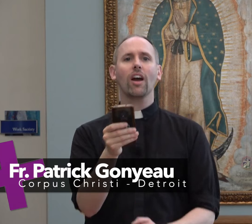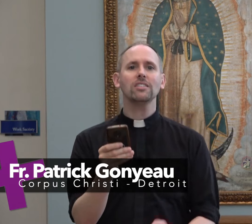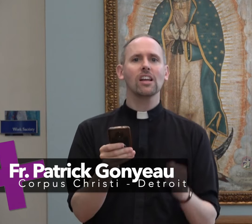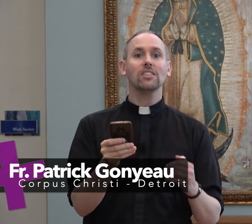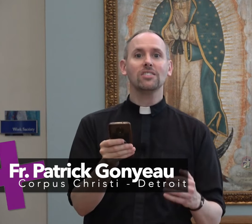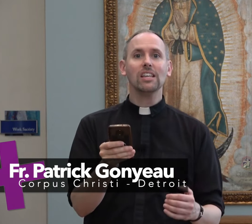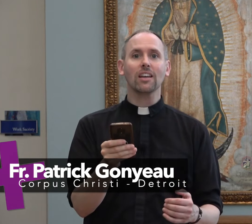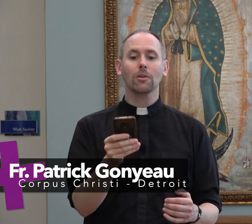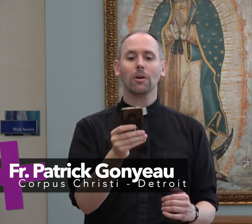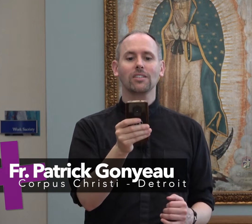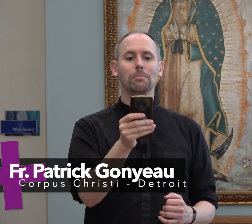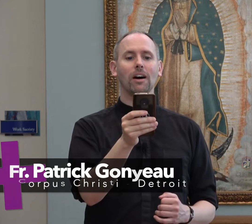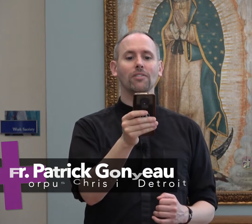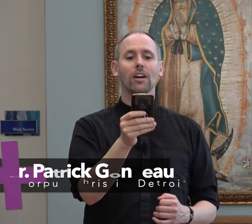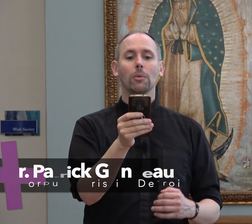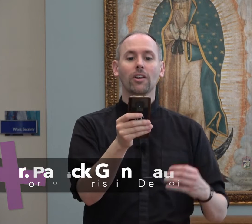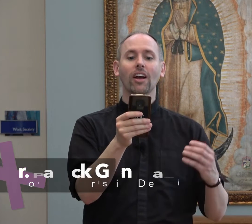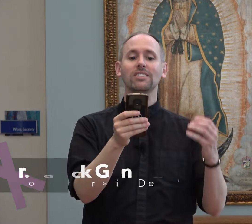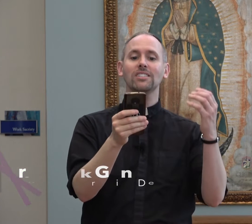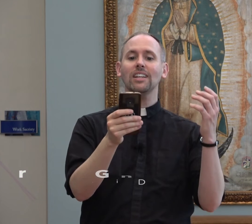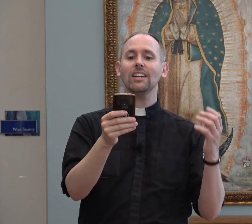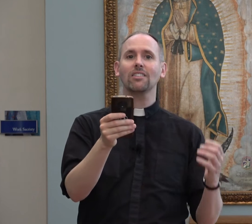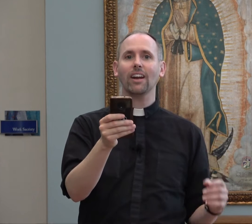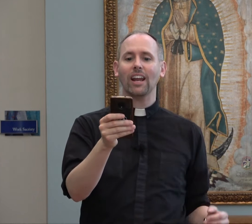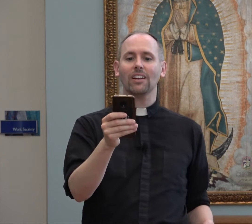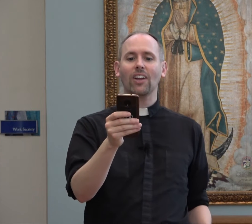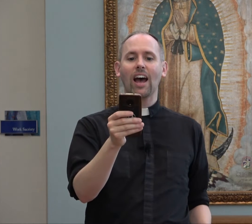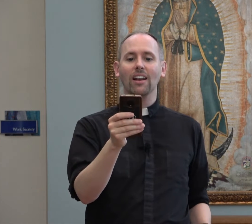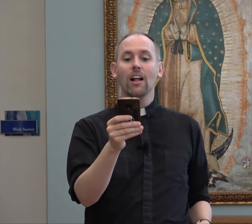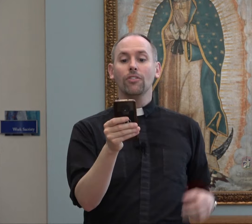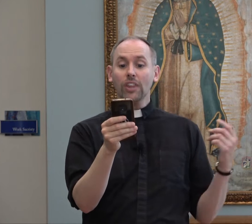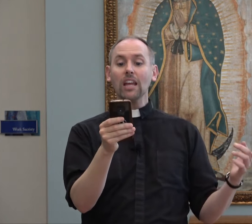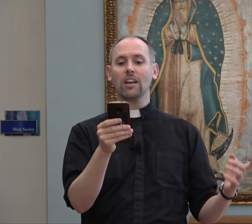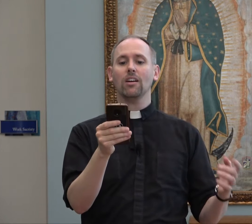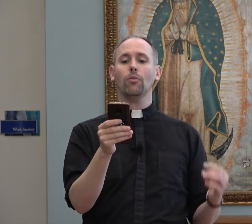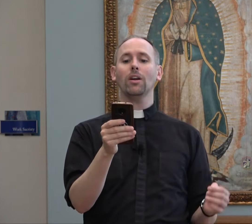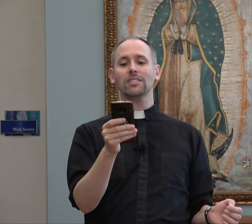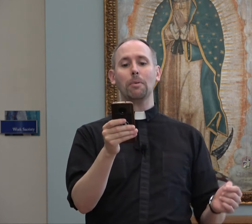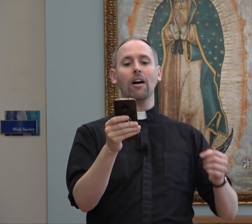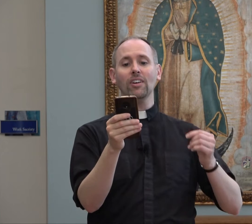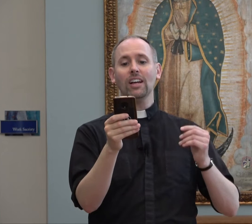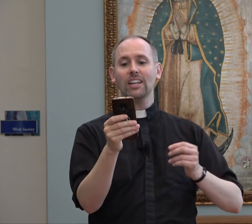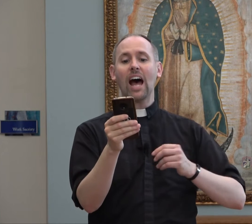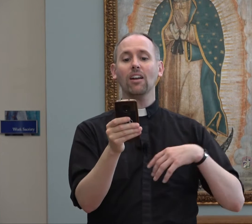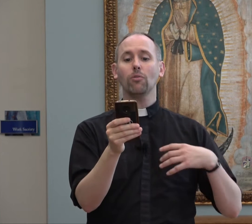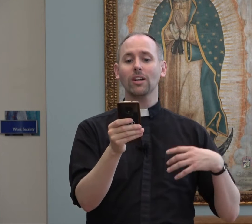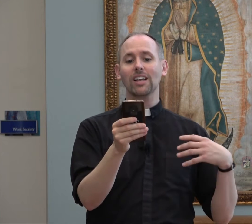Christ, seek what is above, where Christ is seated at the right hand of God. Think of what is above, not of what is